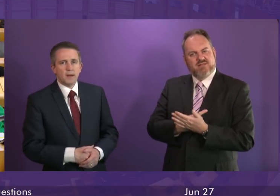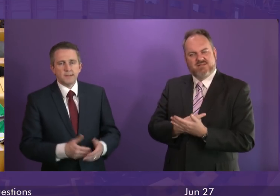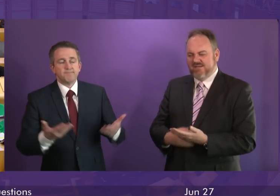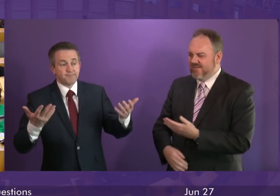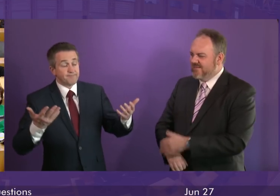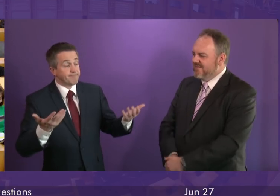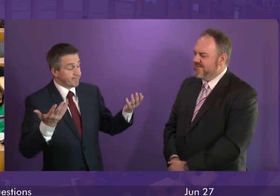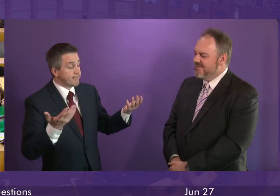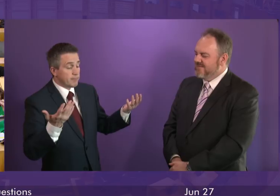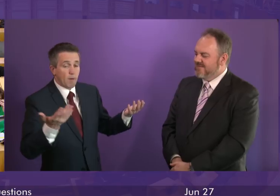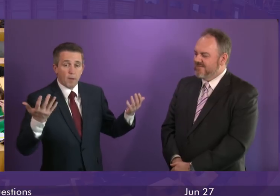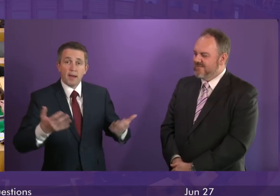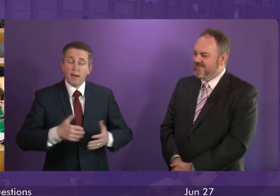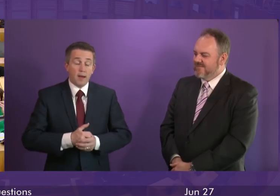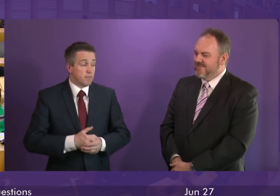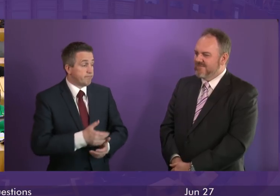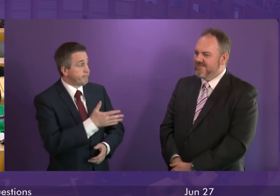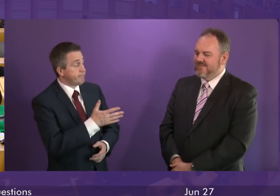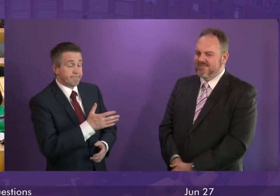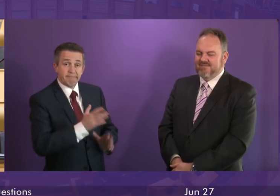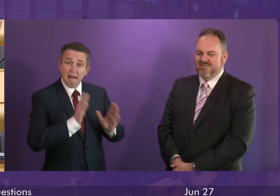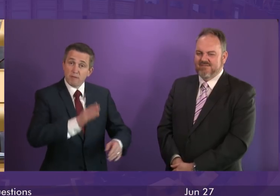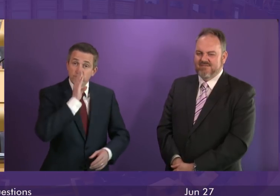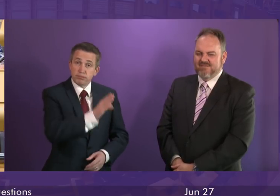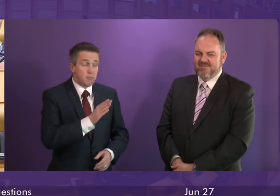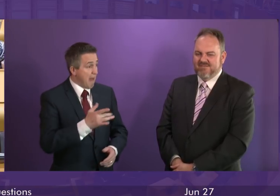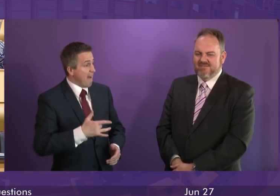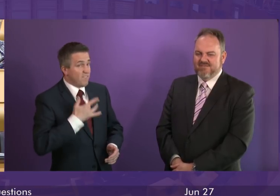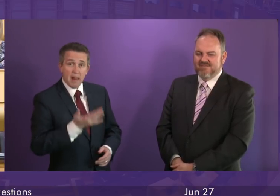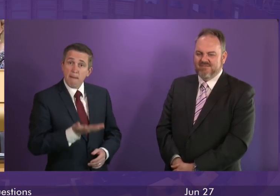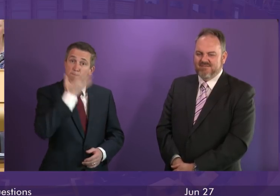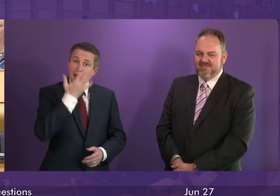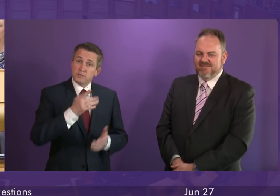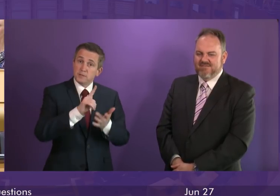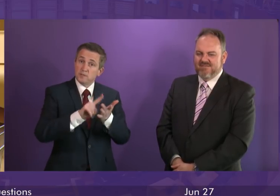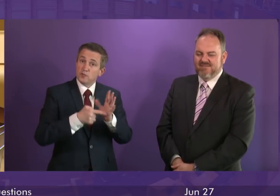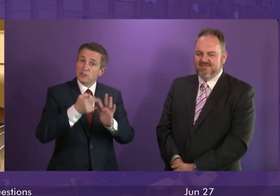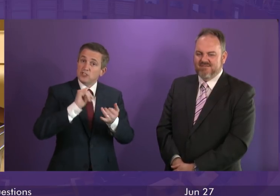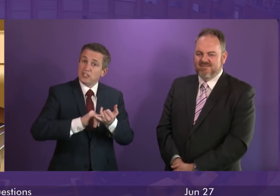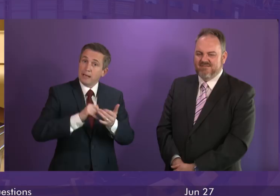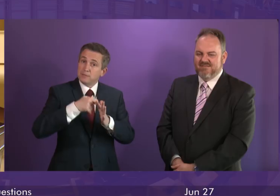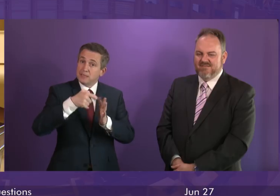Do you know, I... I'm really sorry to say this, but I actually feel quite embarrassed for James Kelly right now.